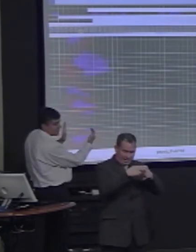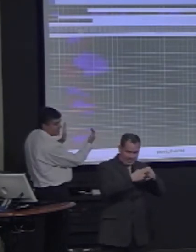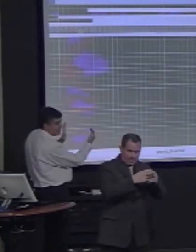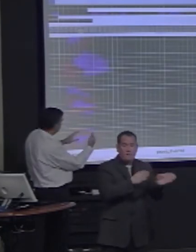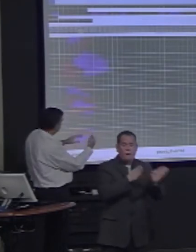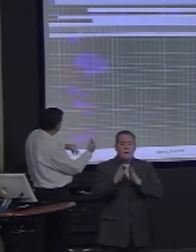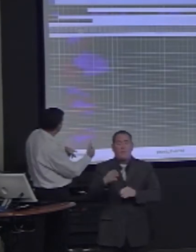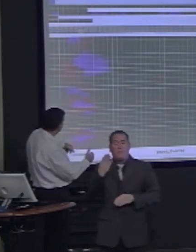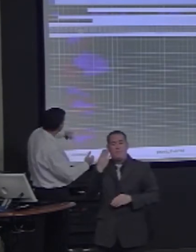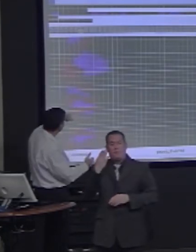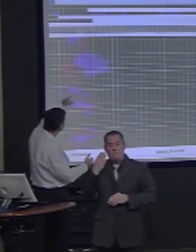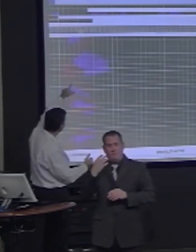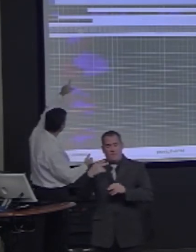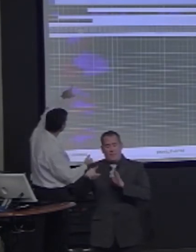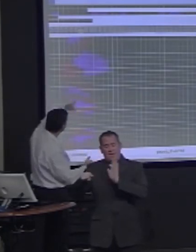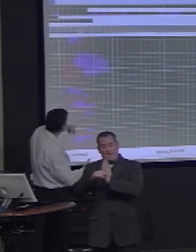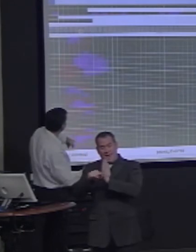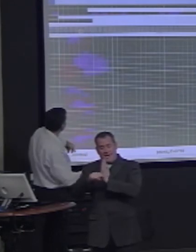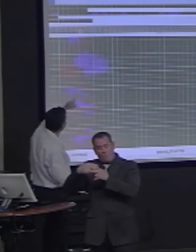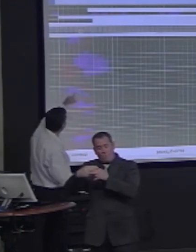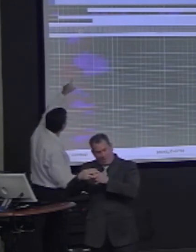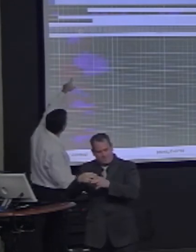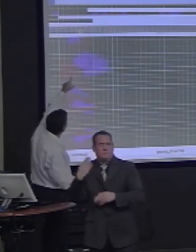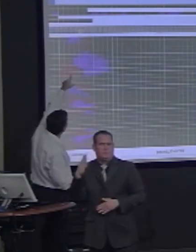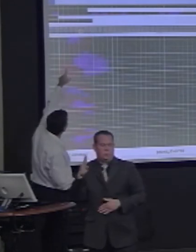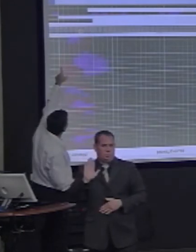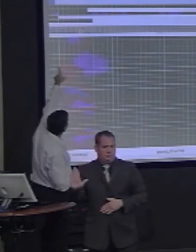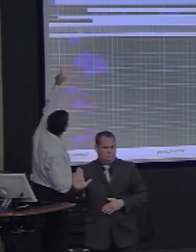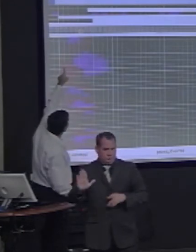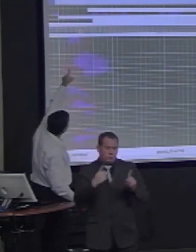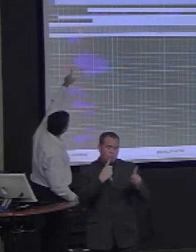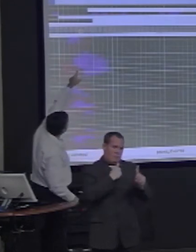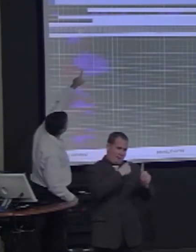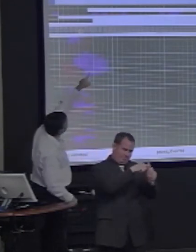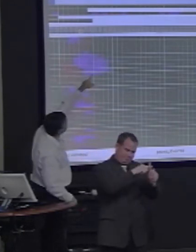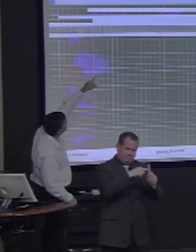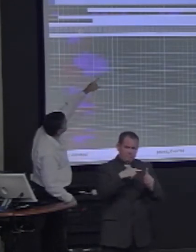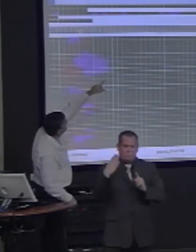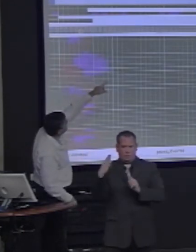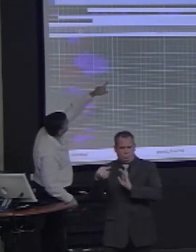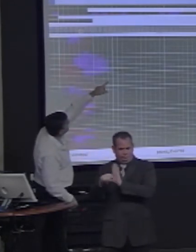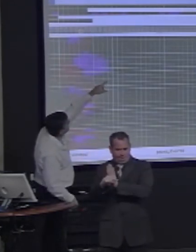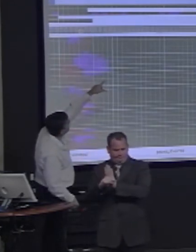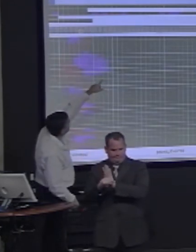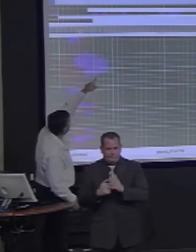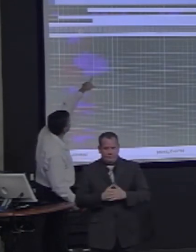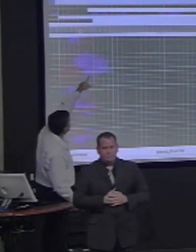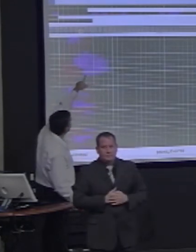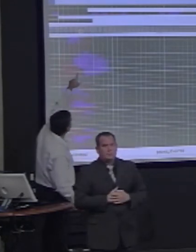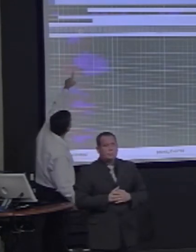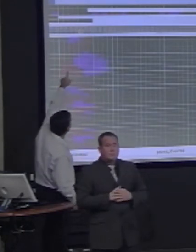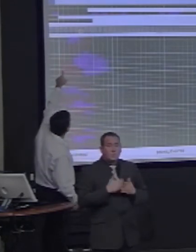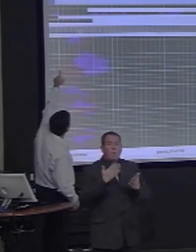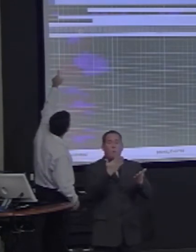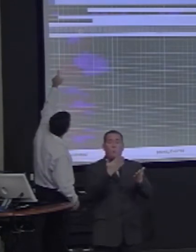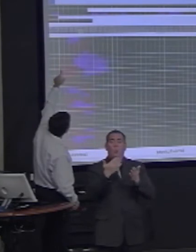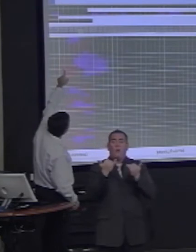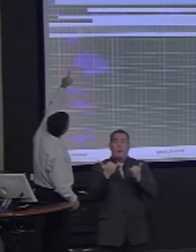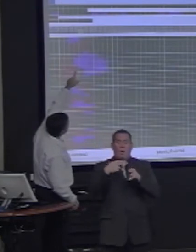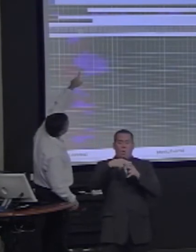of eccentricity, mostly in central vision. And its weights going to the top layer, in this case,